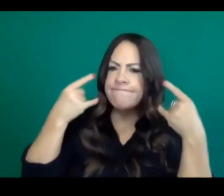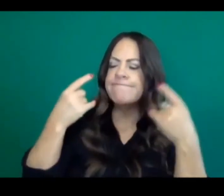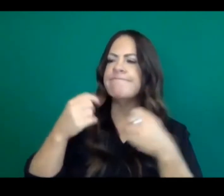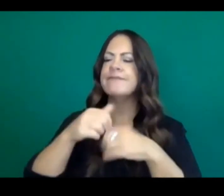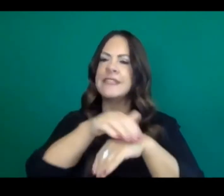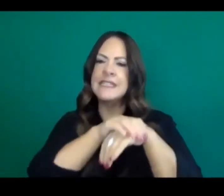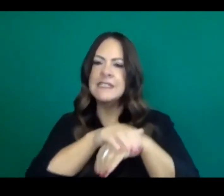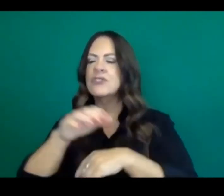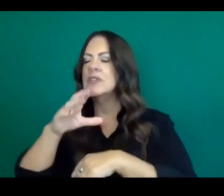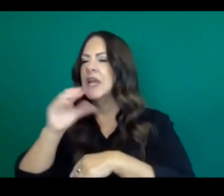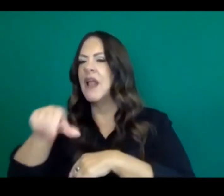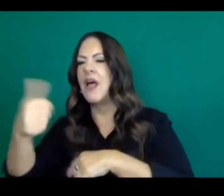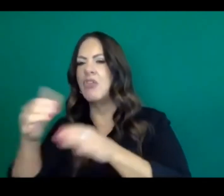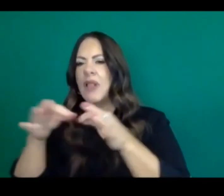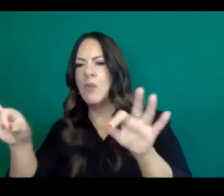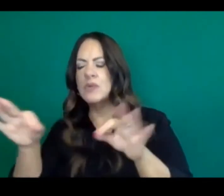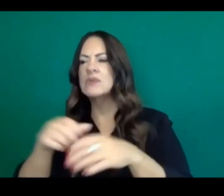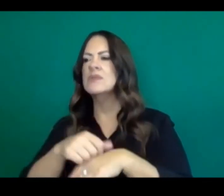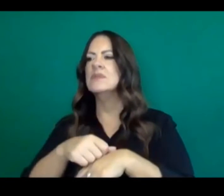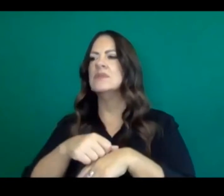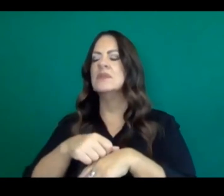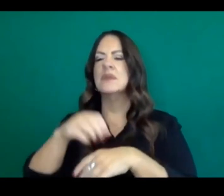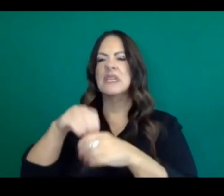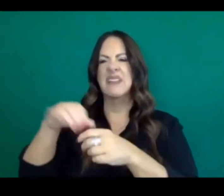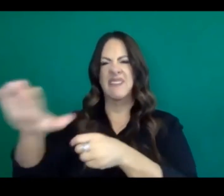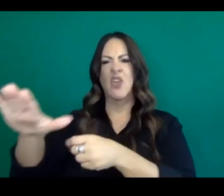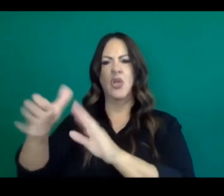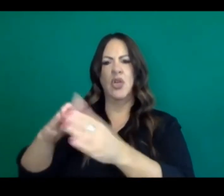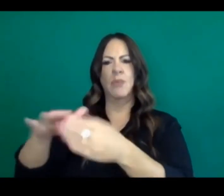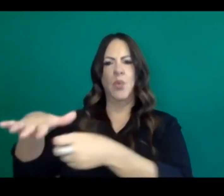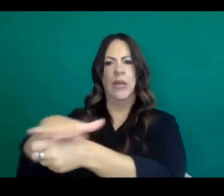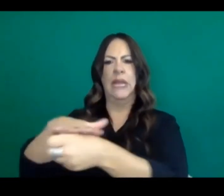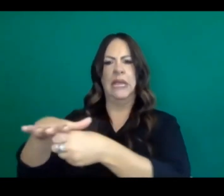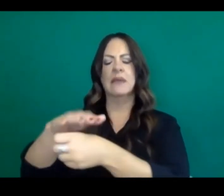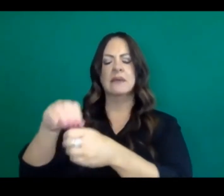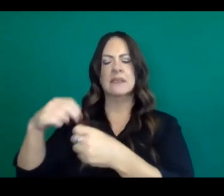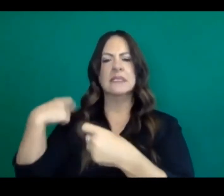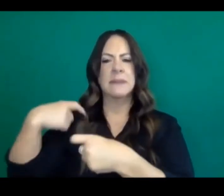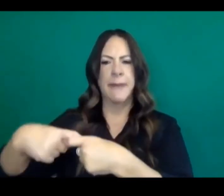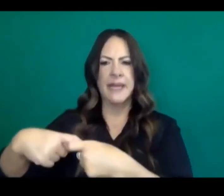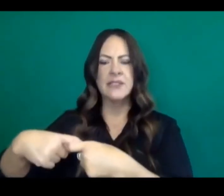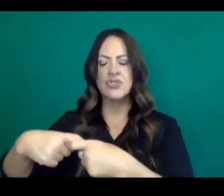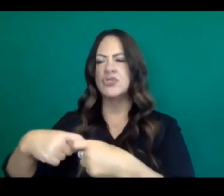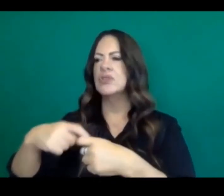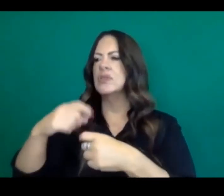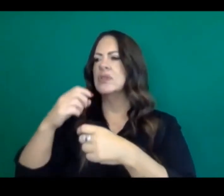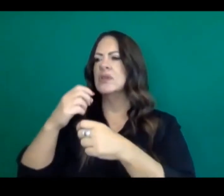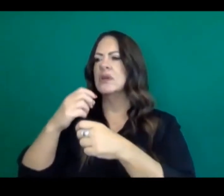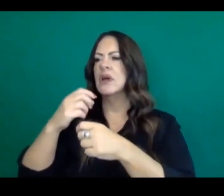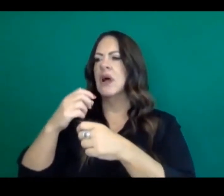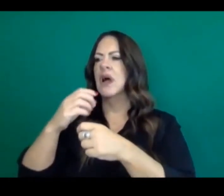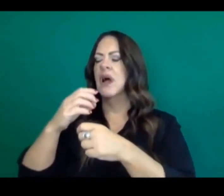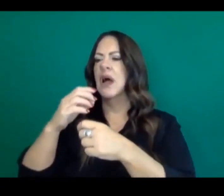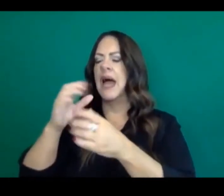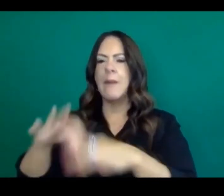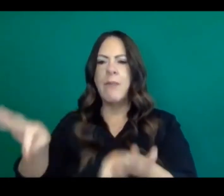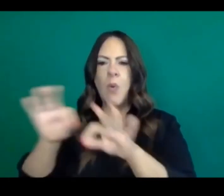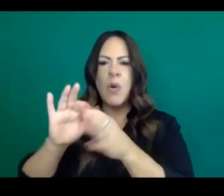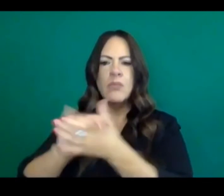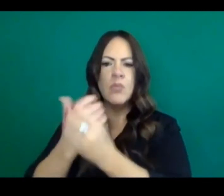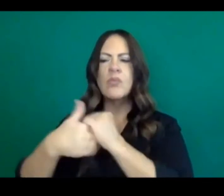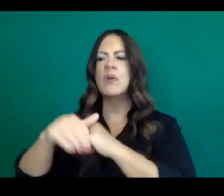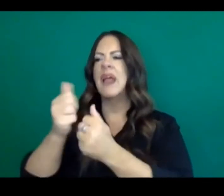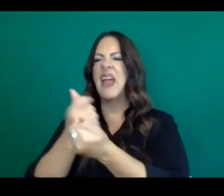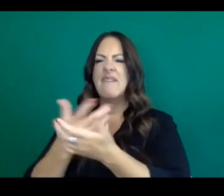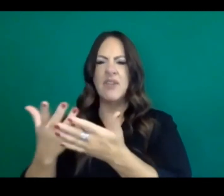but then being able to share that locally in Spanish in the Central Valley is also key. We also have